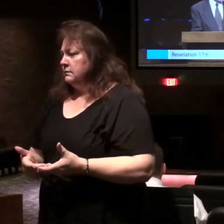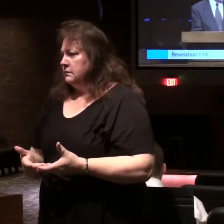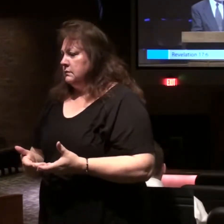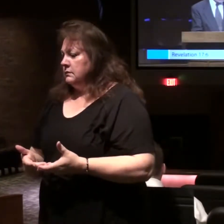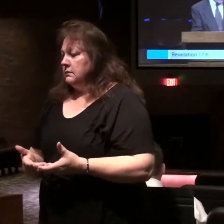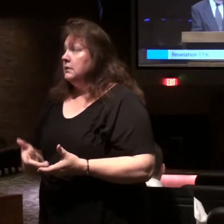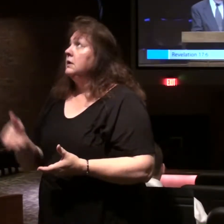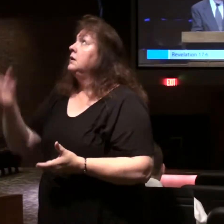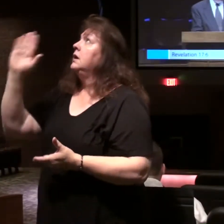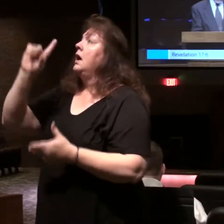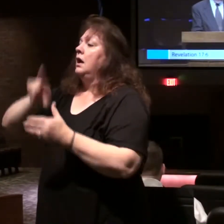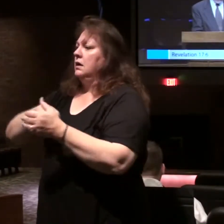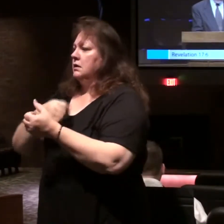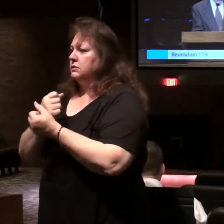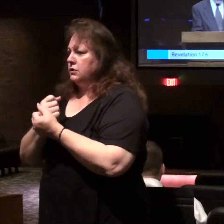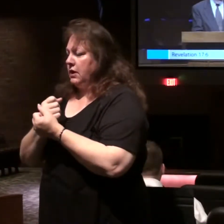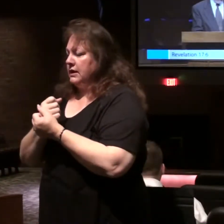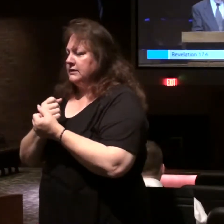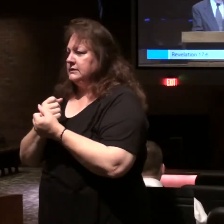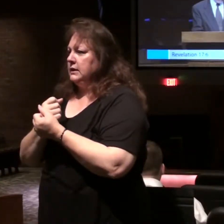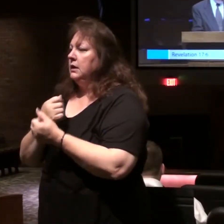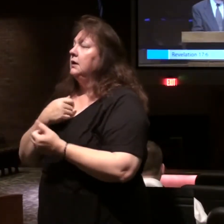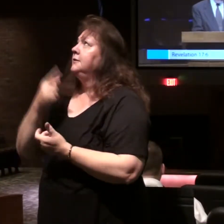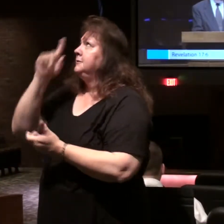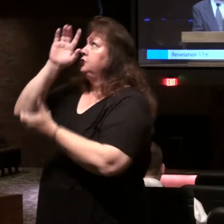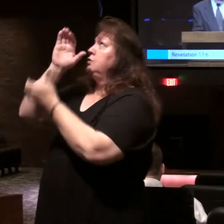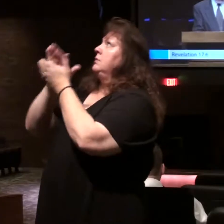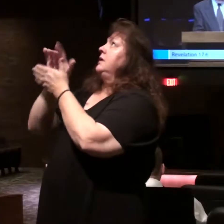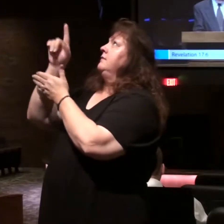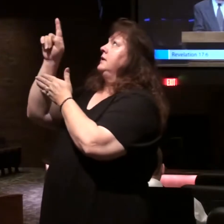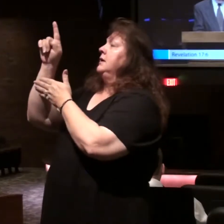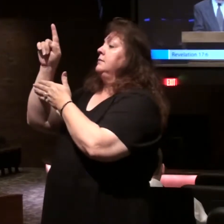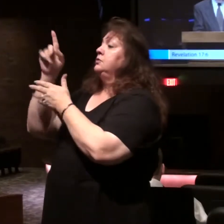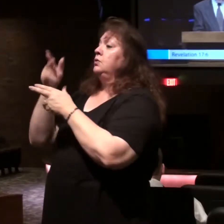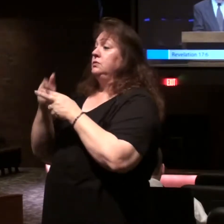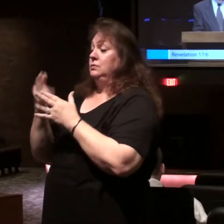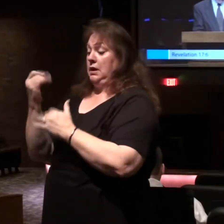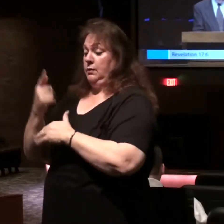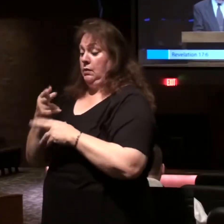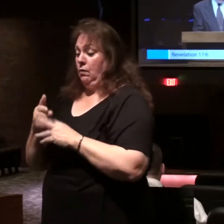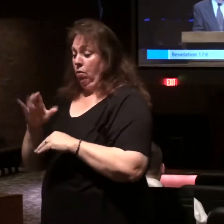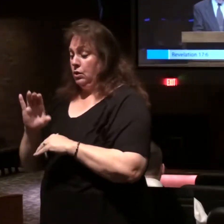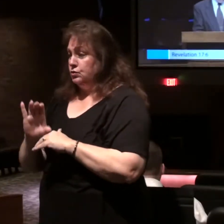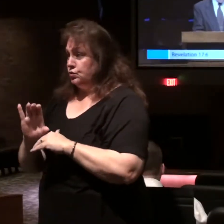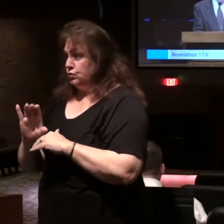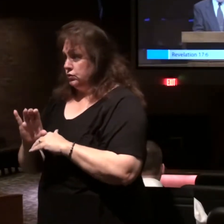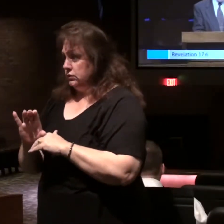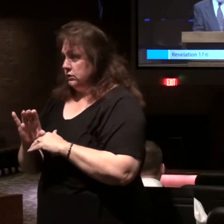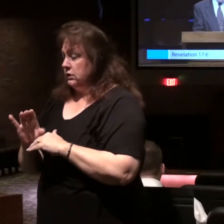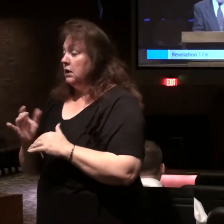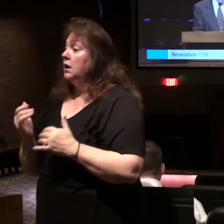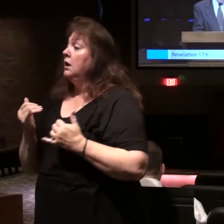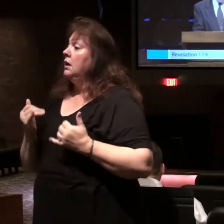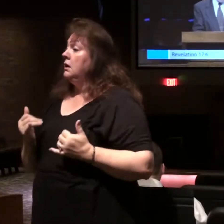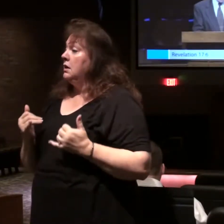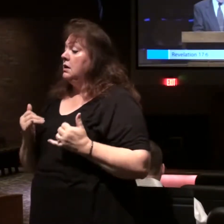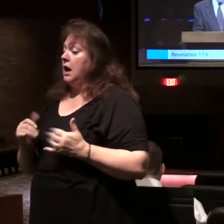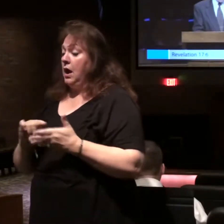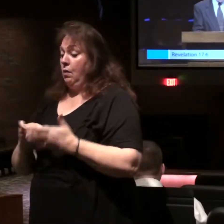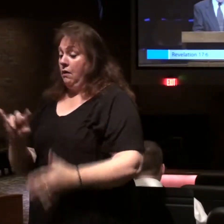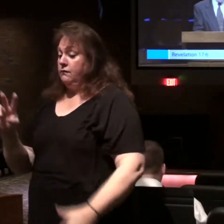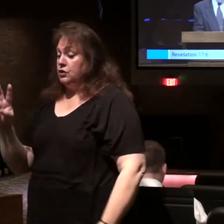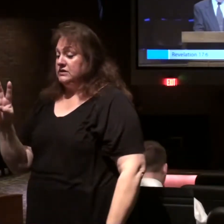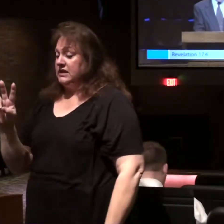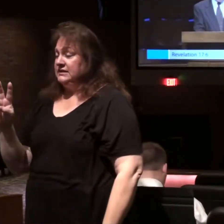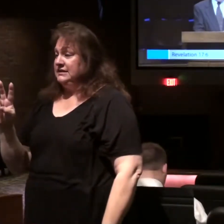As in God's grace, they have come to trust him and today the church. Well now, verse